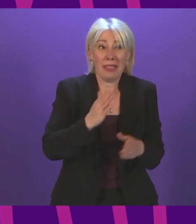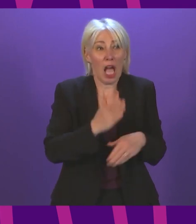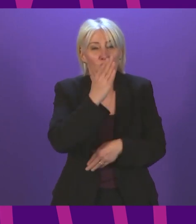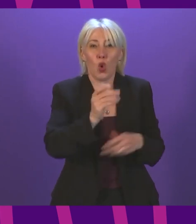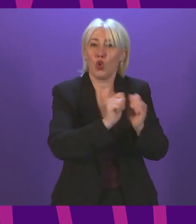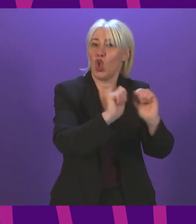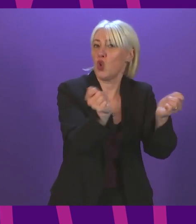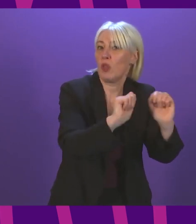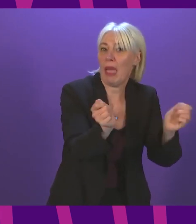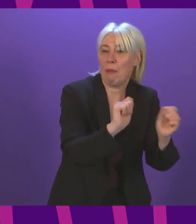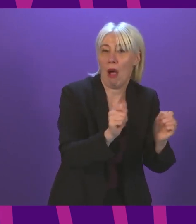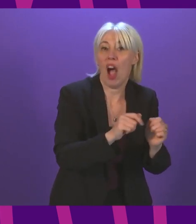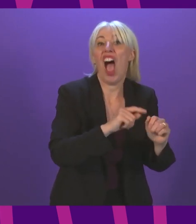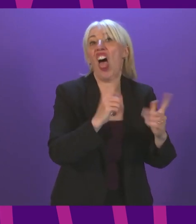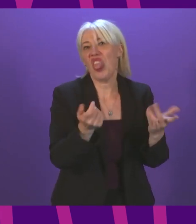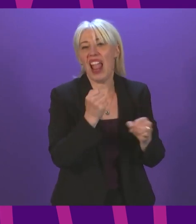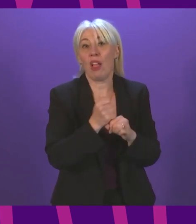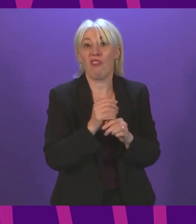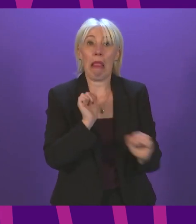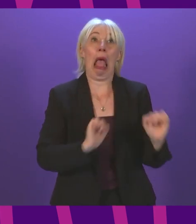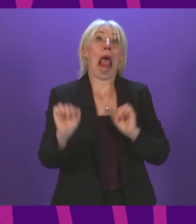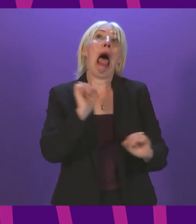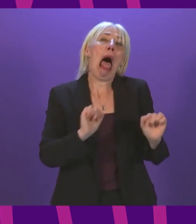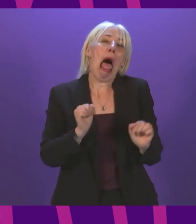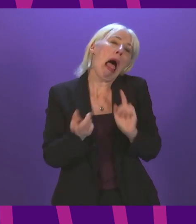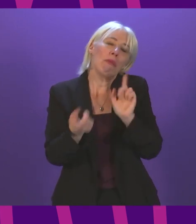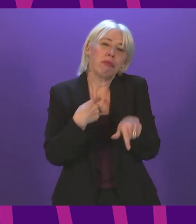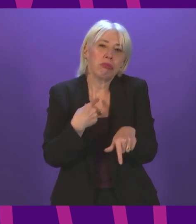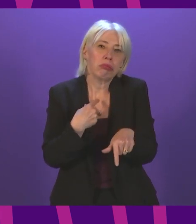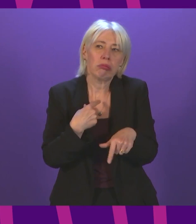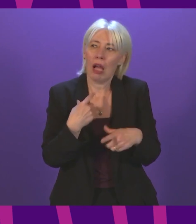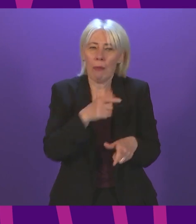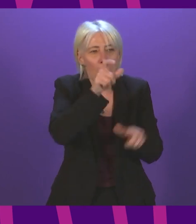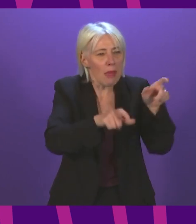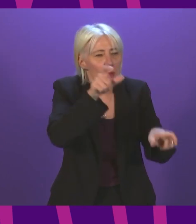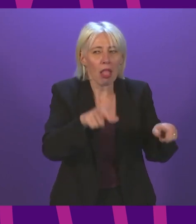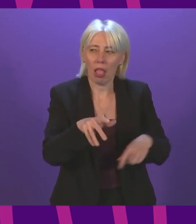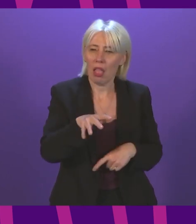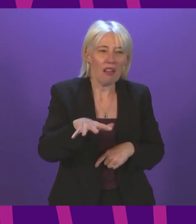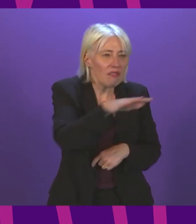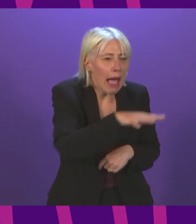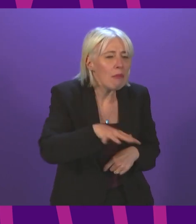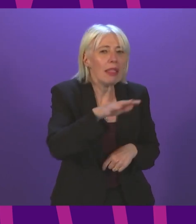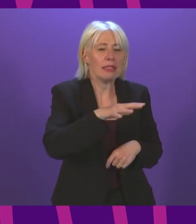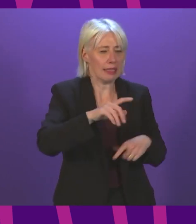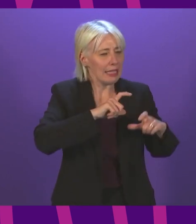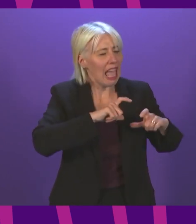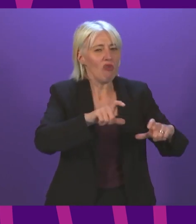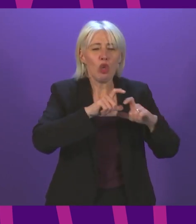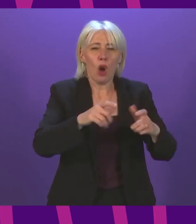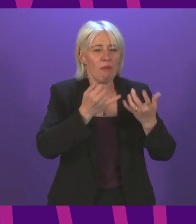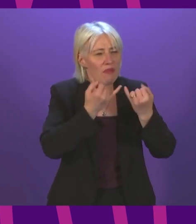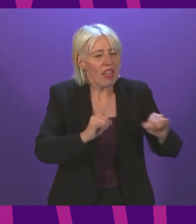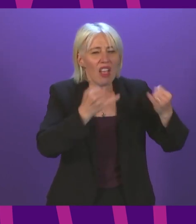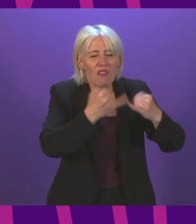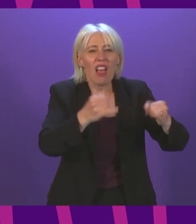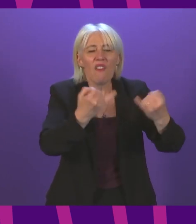for this government to act and all the while patients and their families have been and continue to be failed. So how